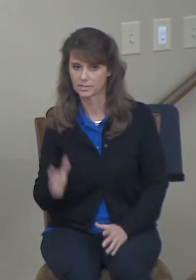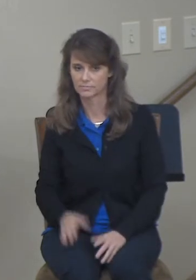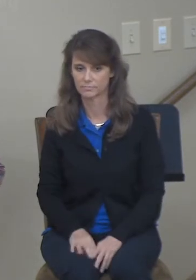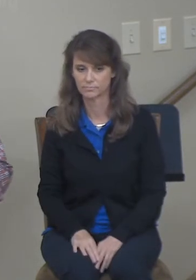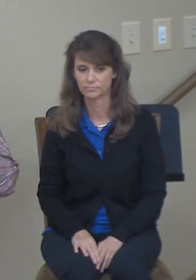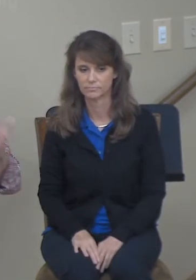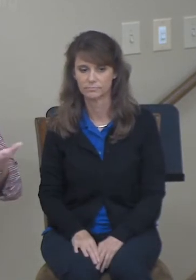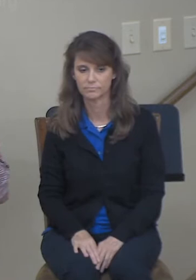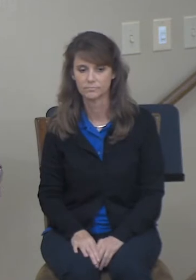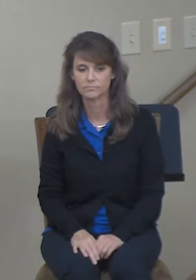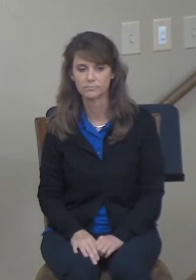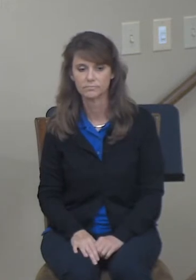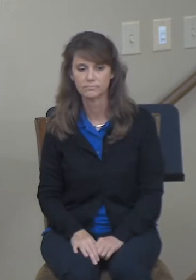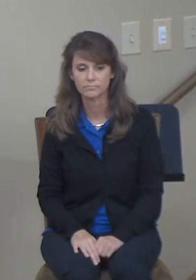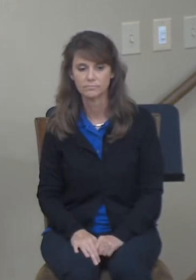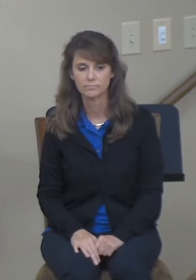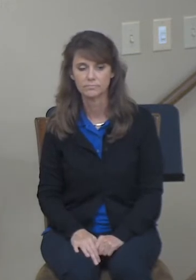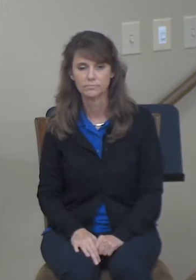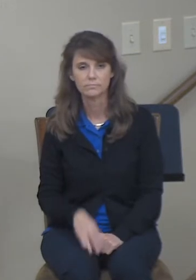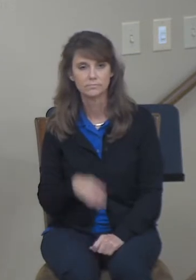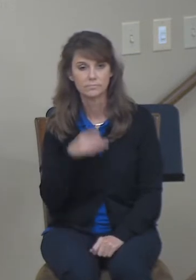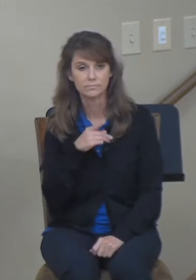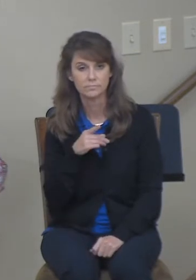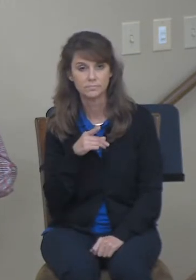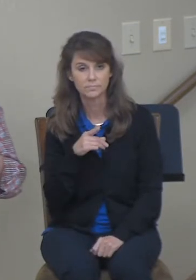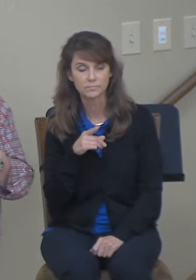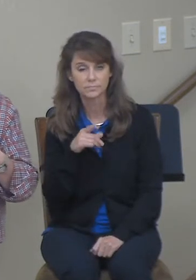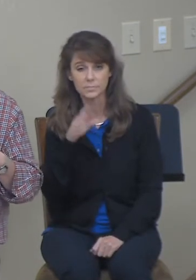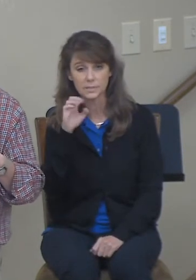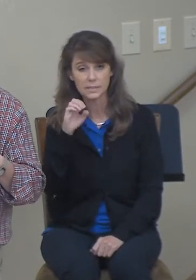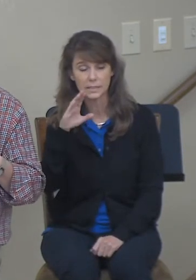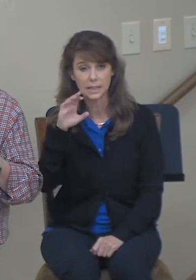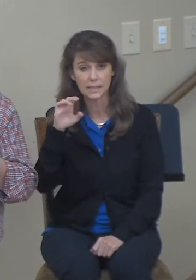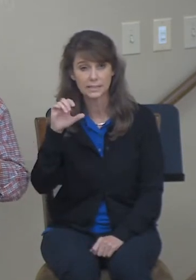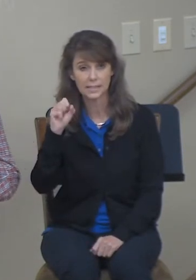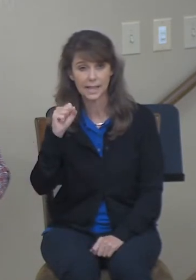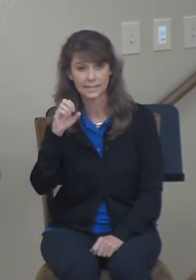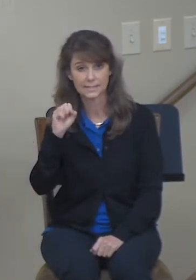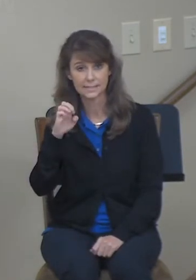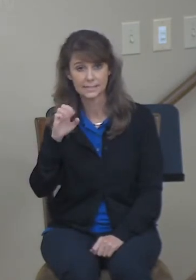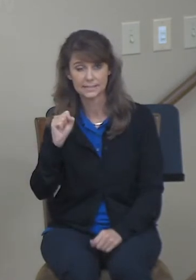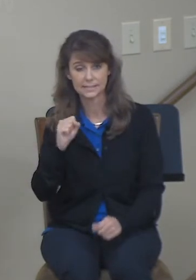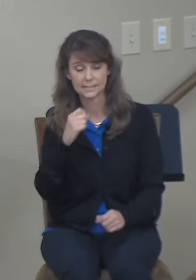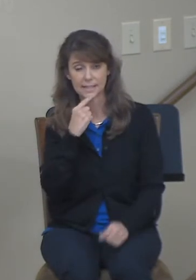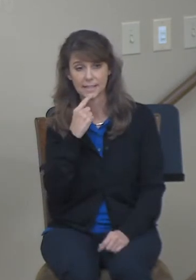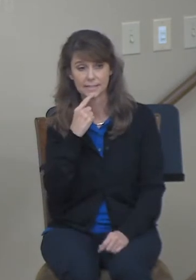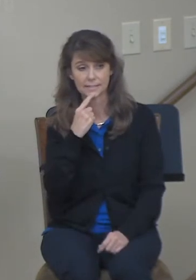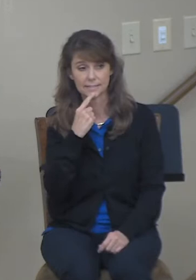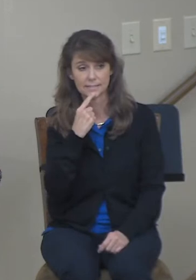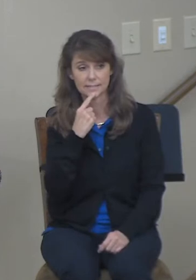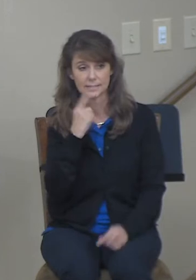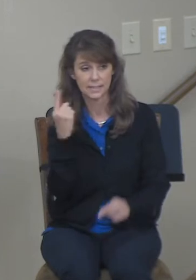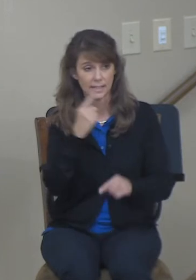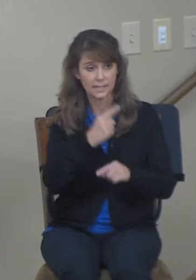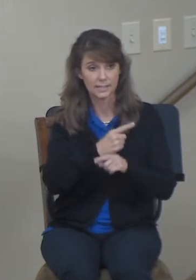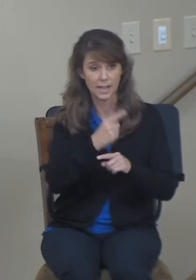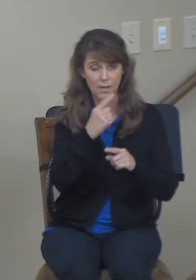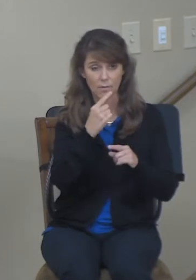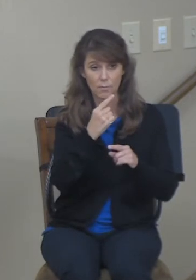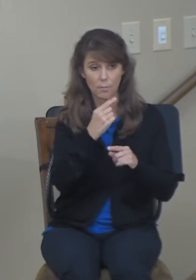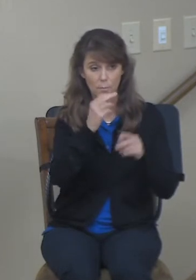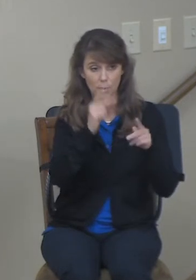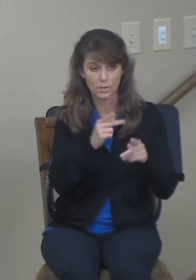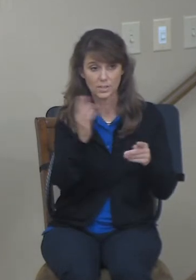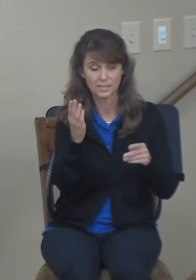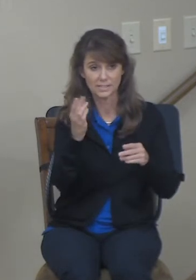and verse 1, he says there, The day of one's death is better than the day of one's birth, and an excellent name is more precious